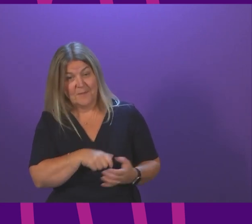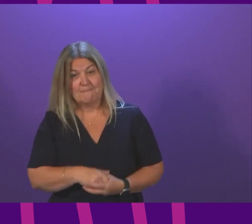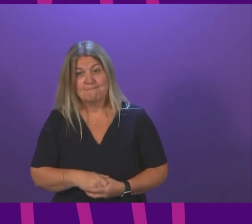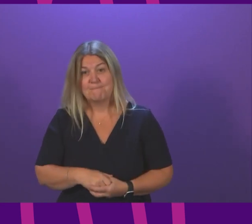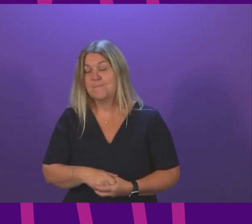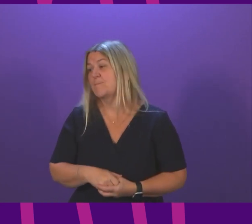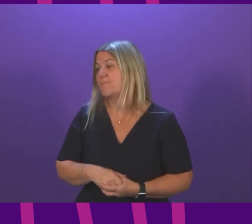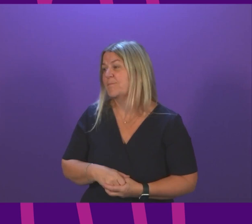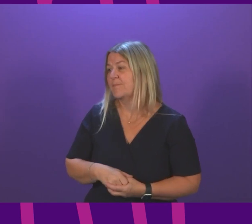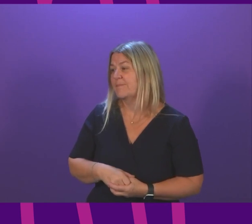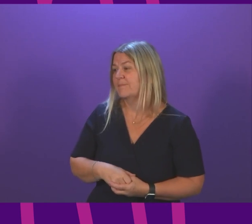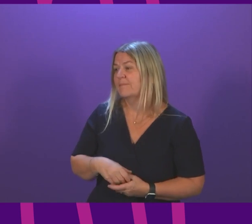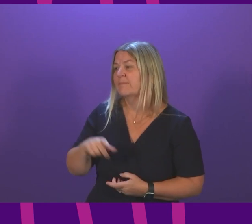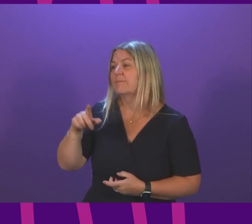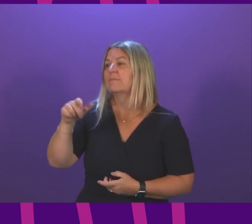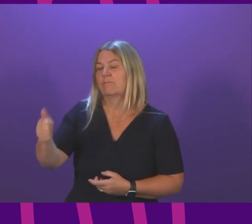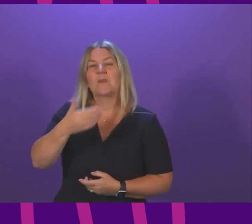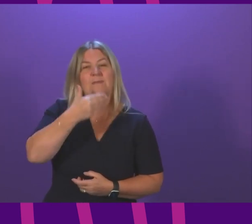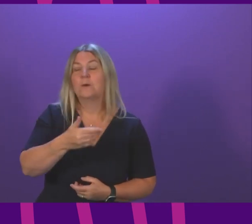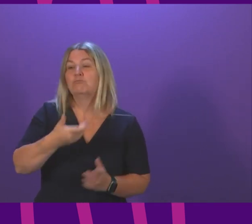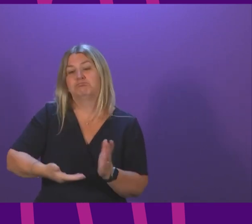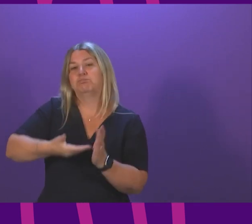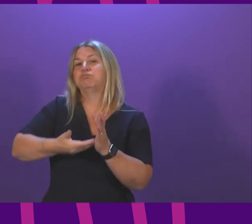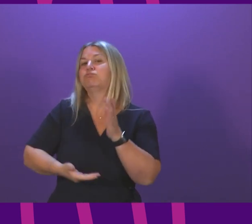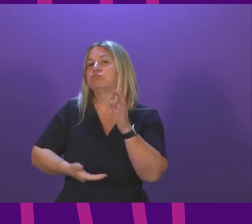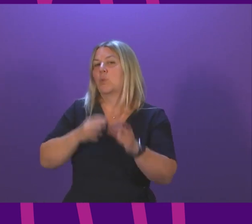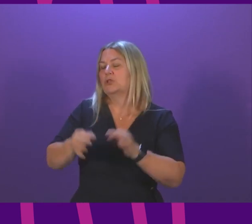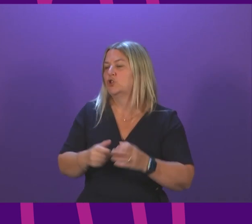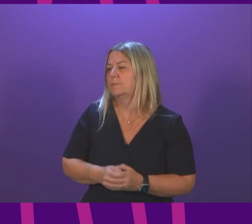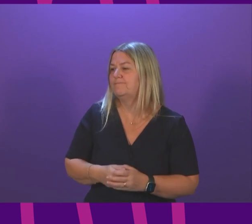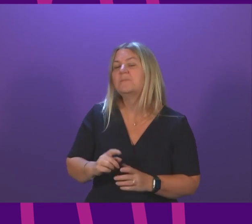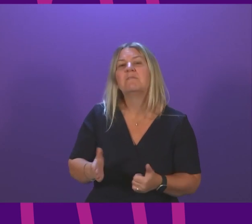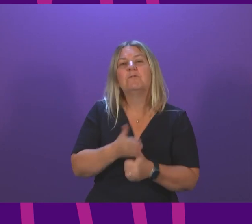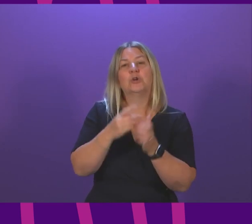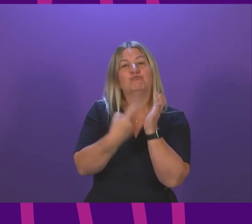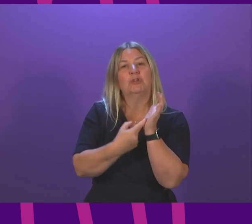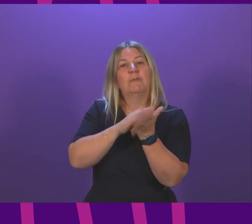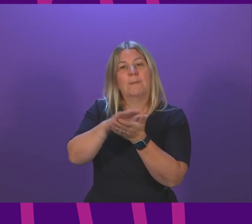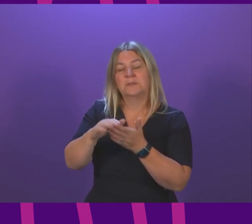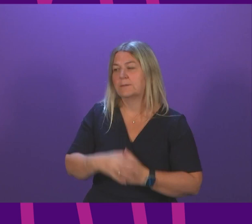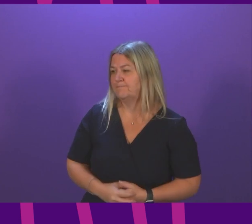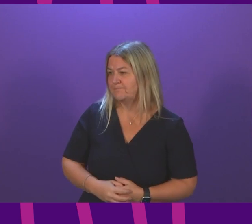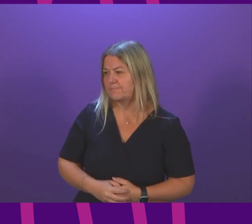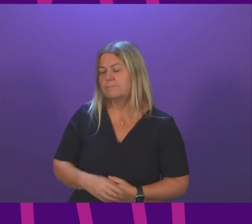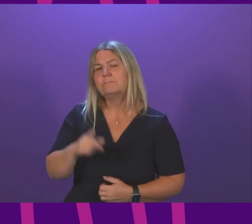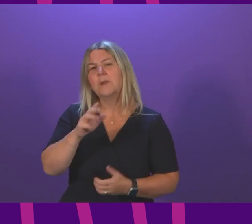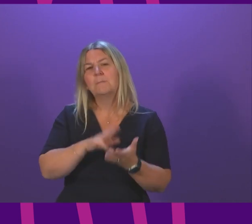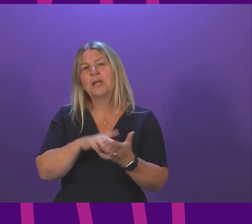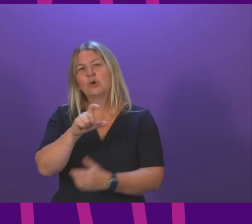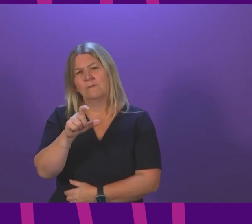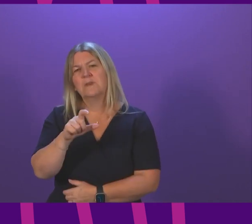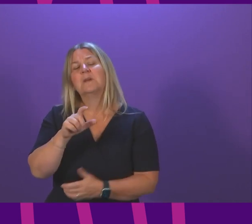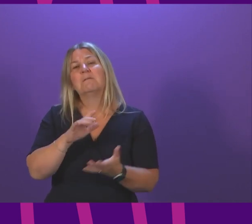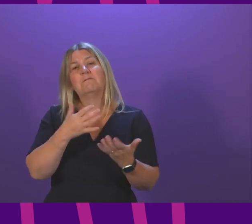we move to supplementary questions and I call Rachel Hamilton thank you presiding officer Mike Coffey from SIUC